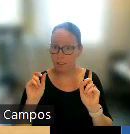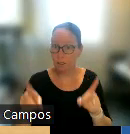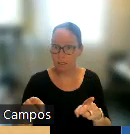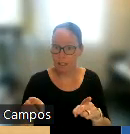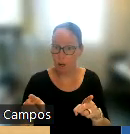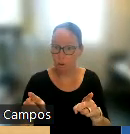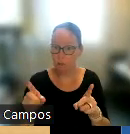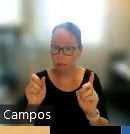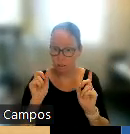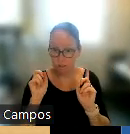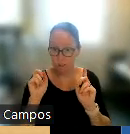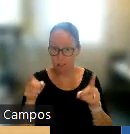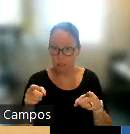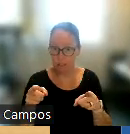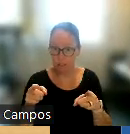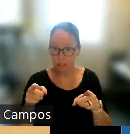two index fingers and then go.